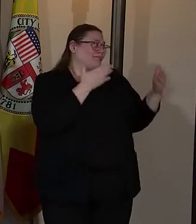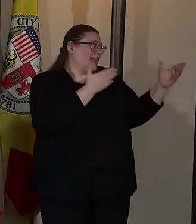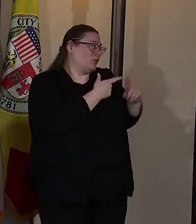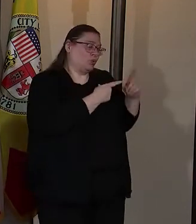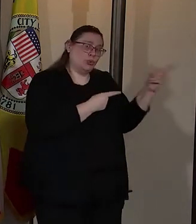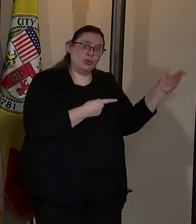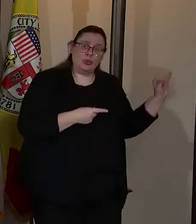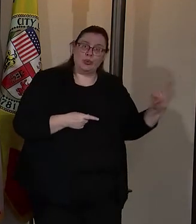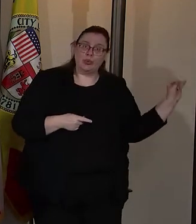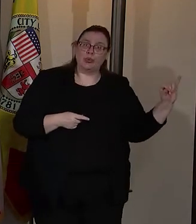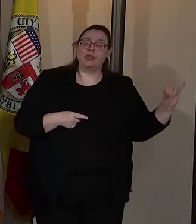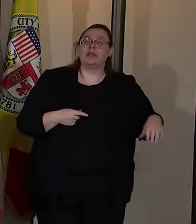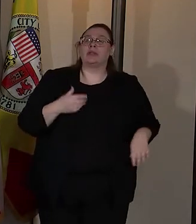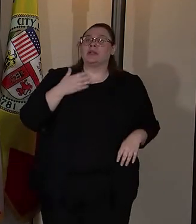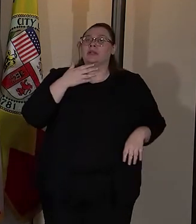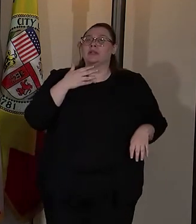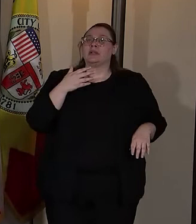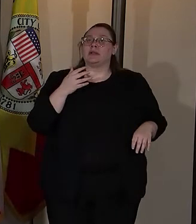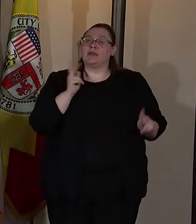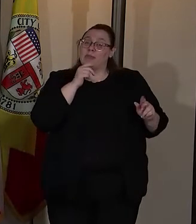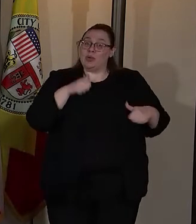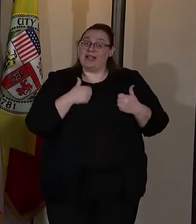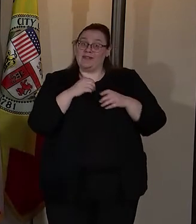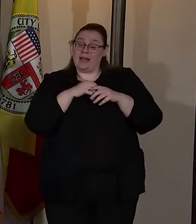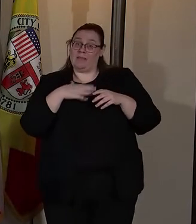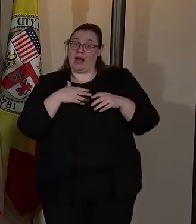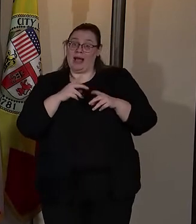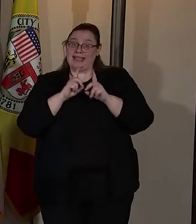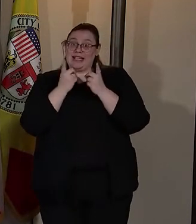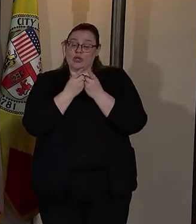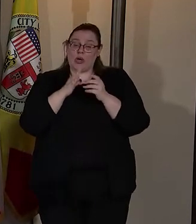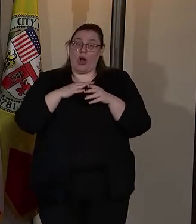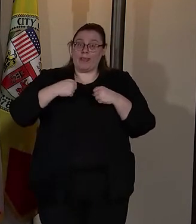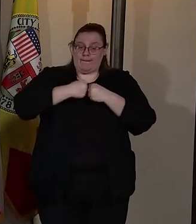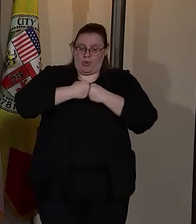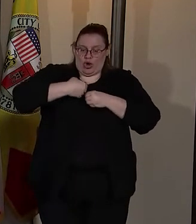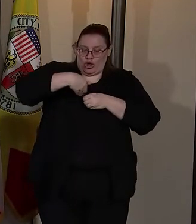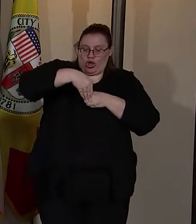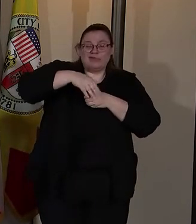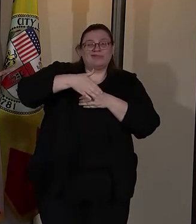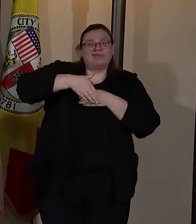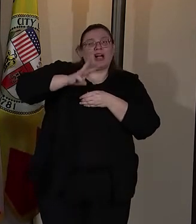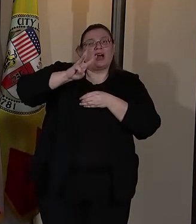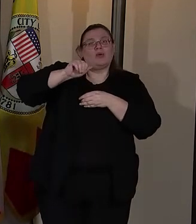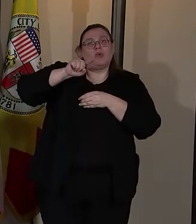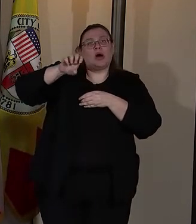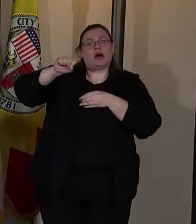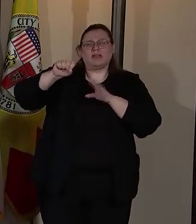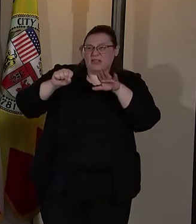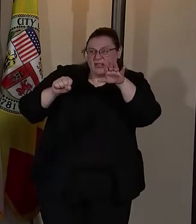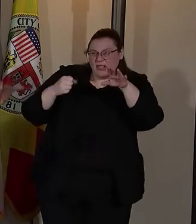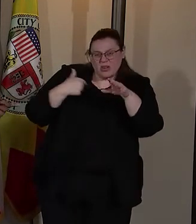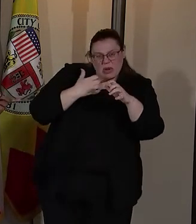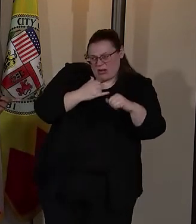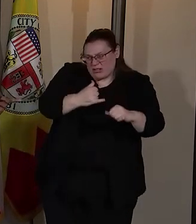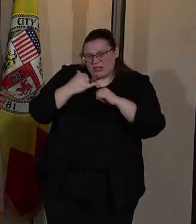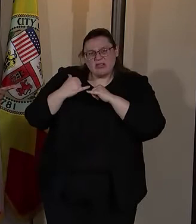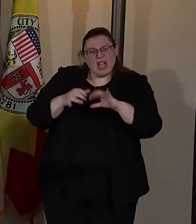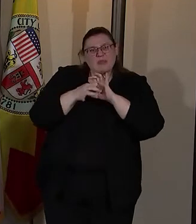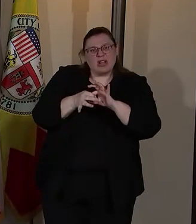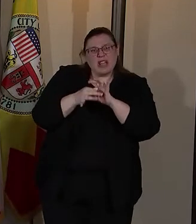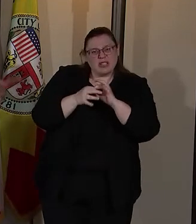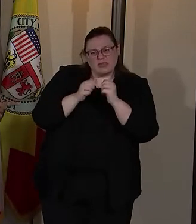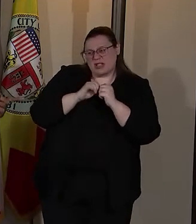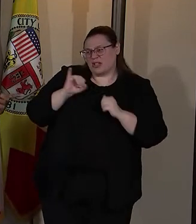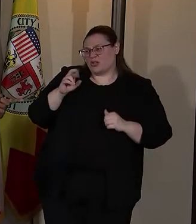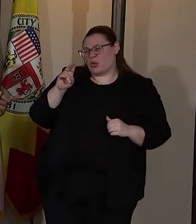to you as well, because it was residents in my district who lived on the border of Watts who said, we want a relationship with the police officers the way they have in Jordan